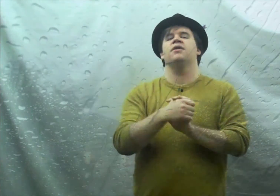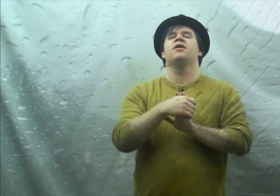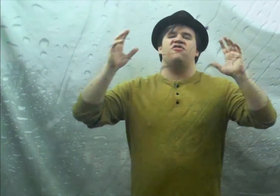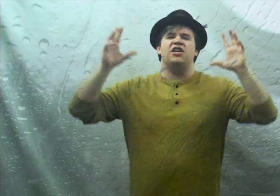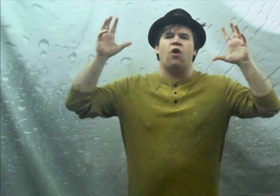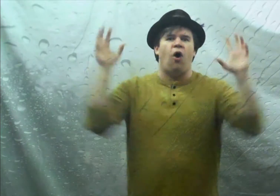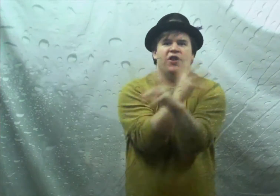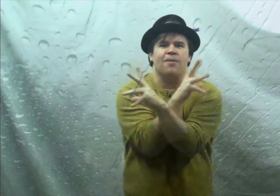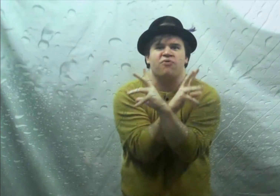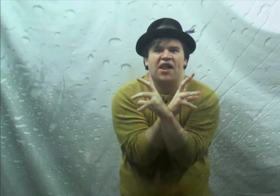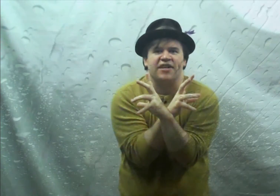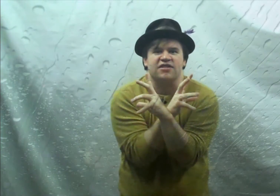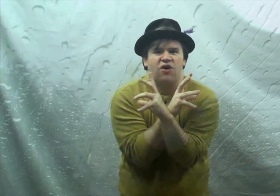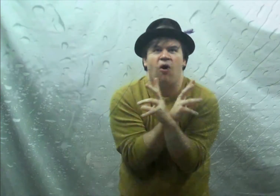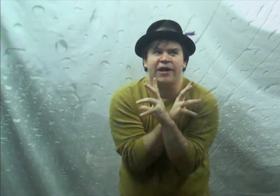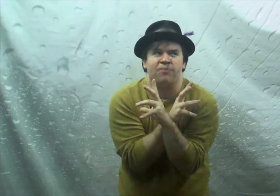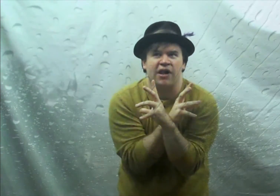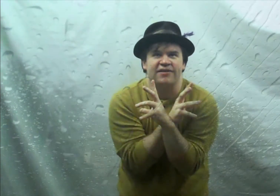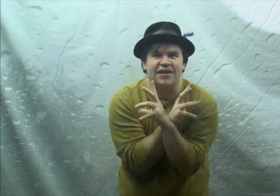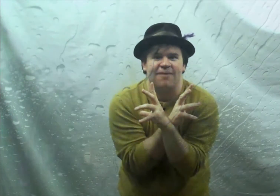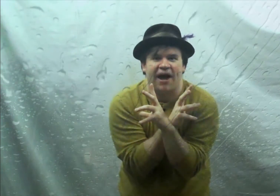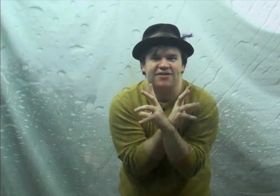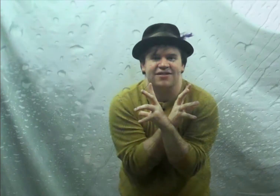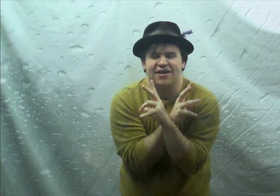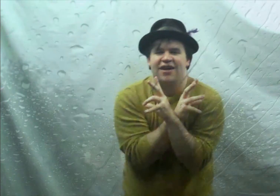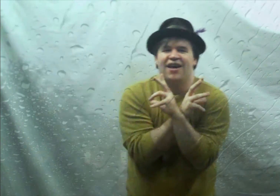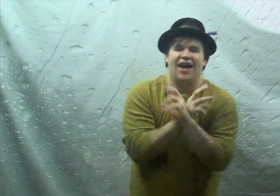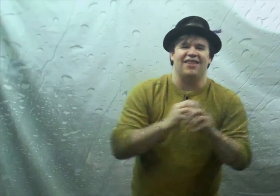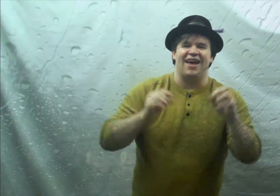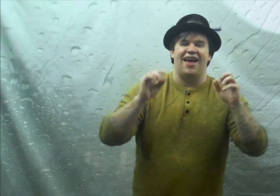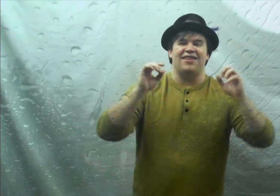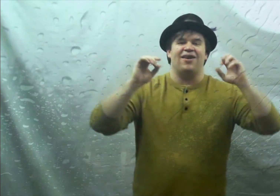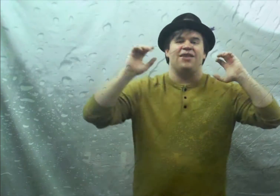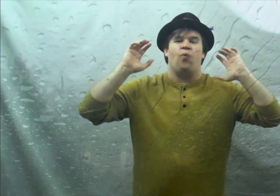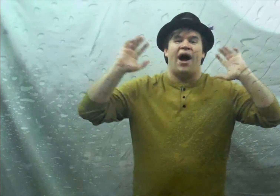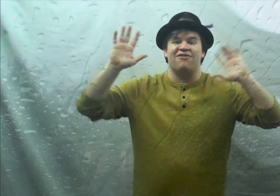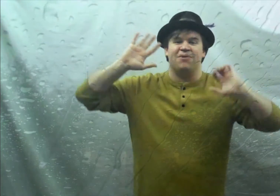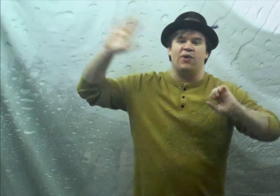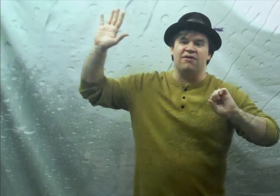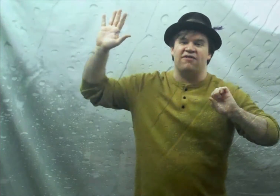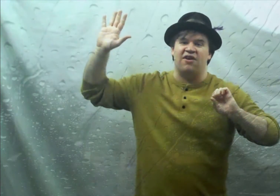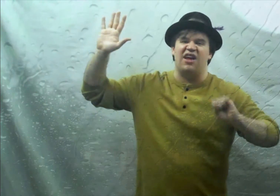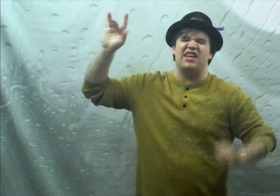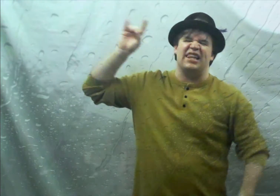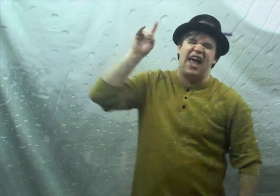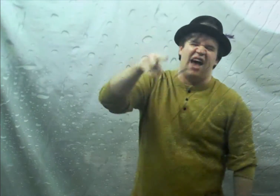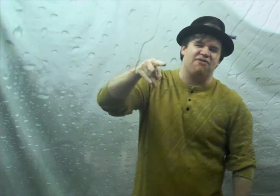steal all the umbrellas all the umbrellas in the damn house and then and then and then watch from the windowsill and then laugh